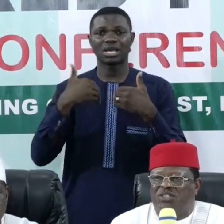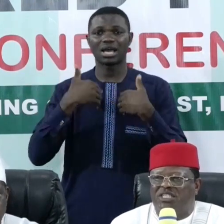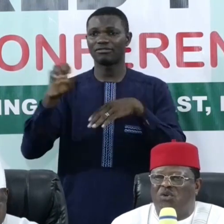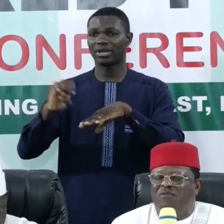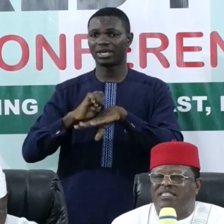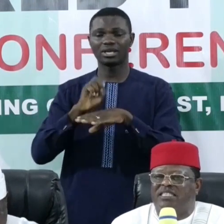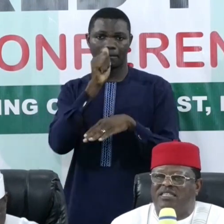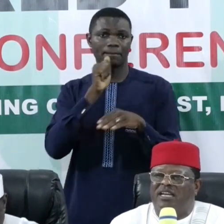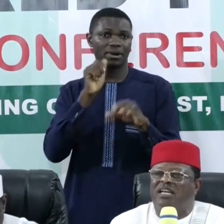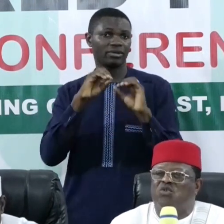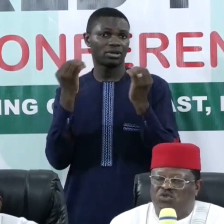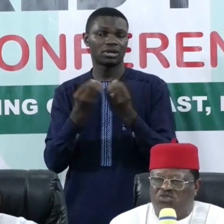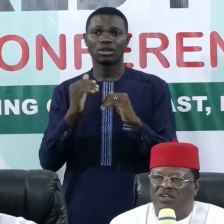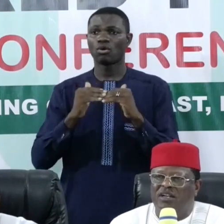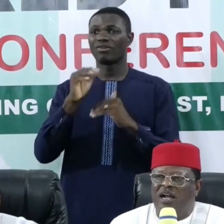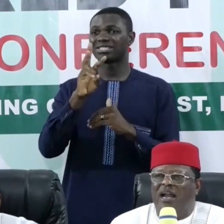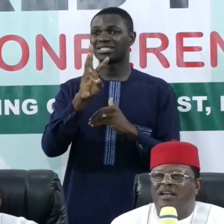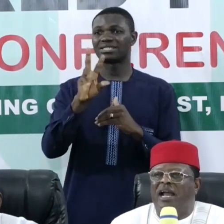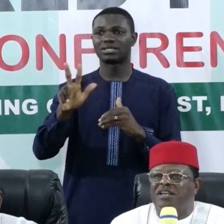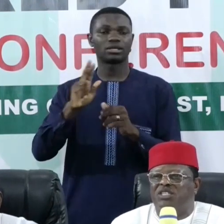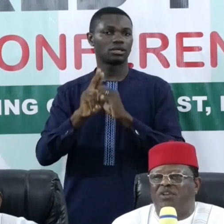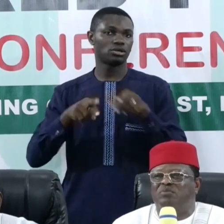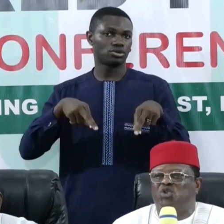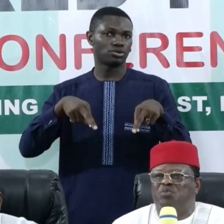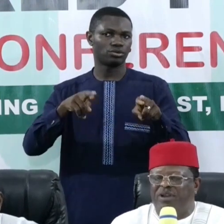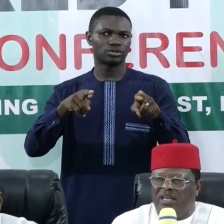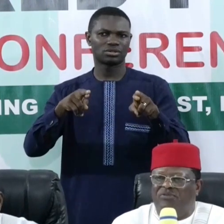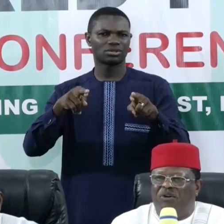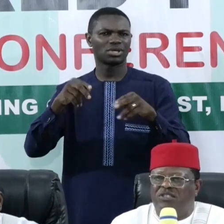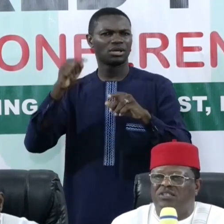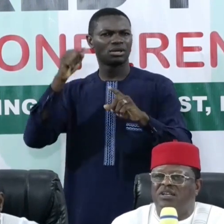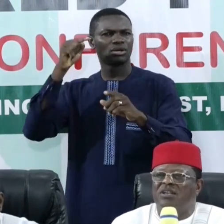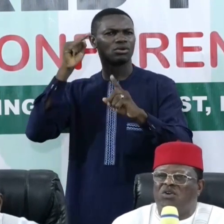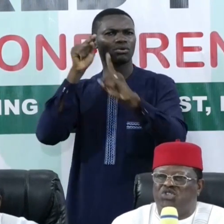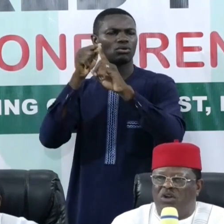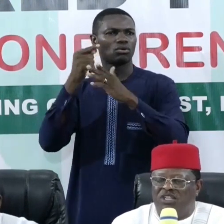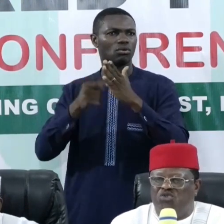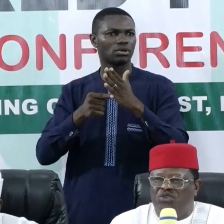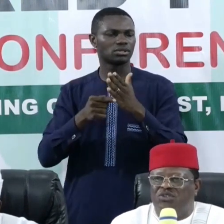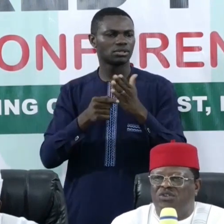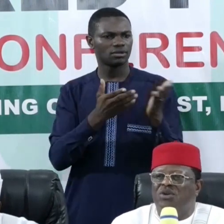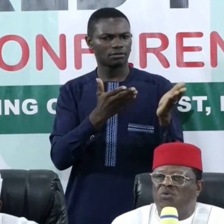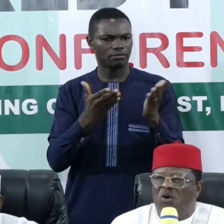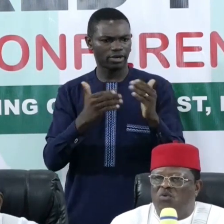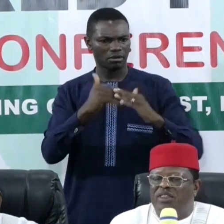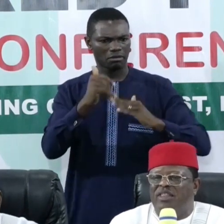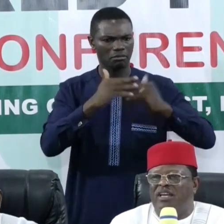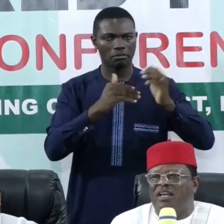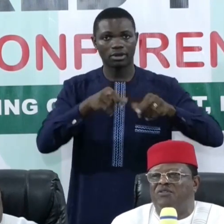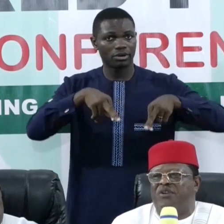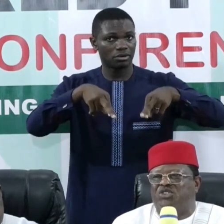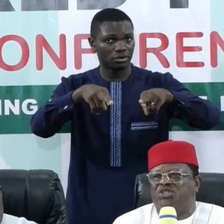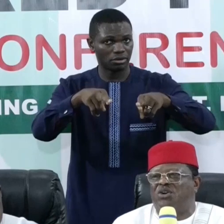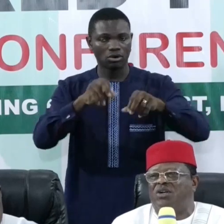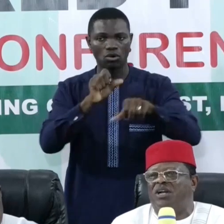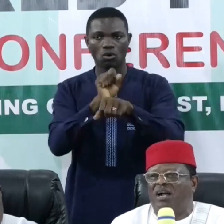sectors in over 63 routes. And the idea is for them to bring in funds, construct this route, work with the